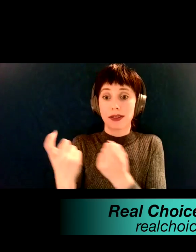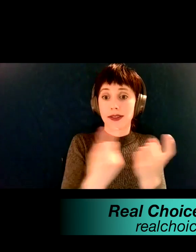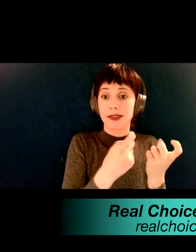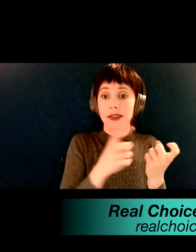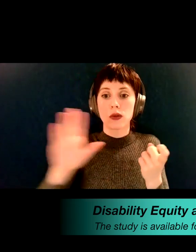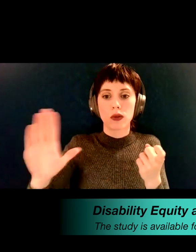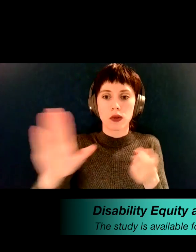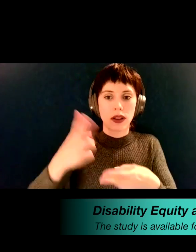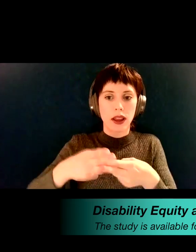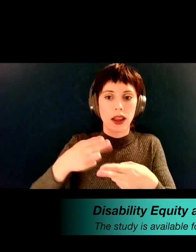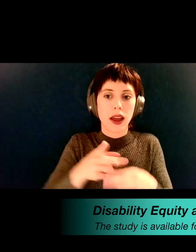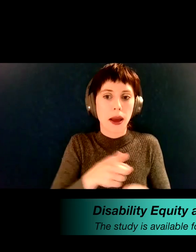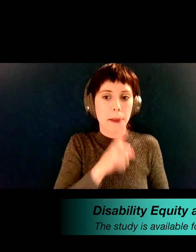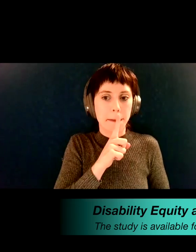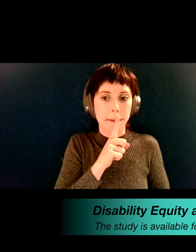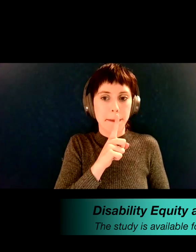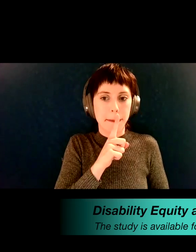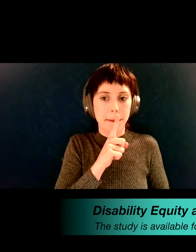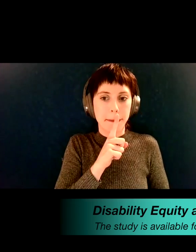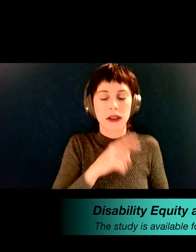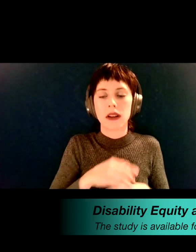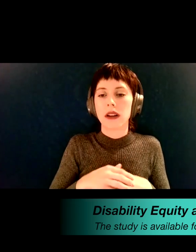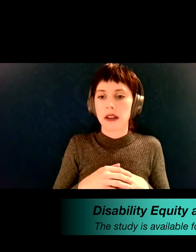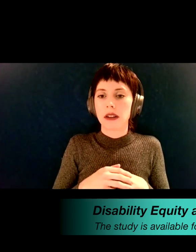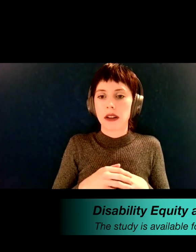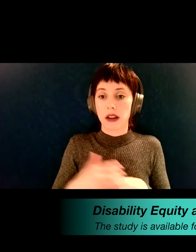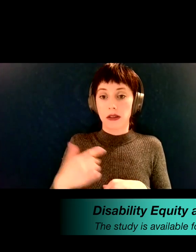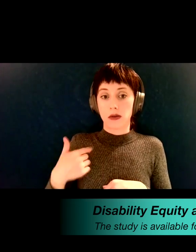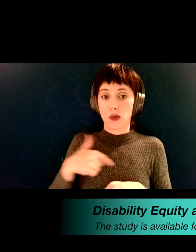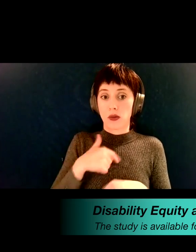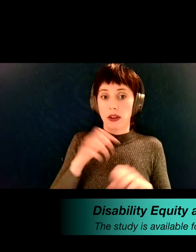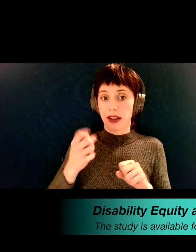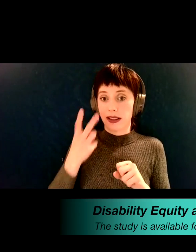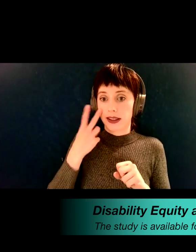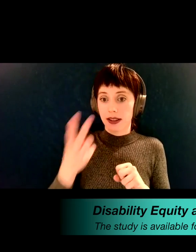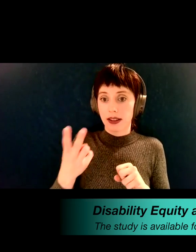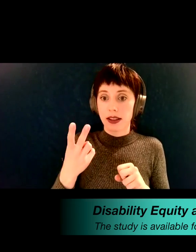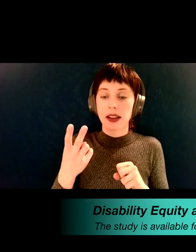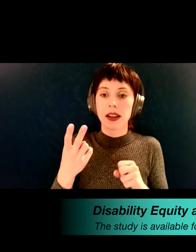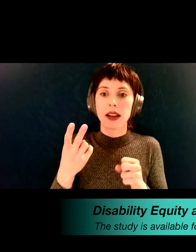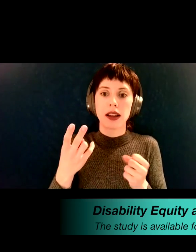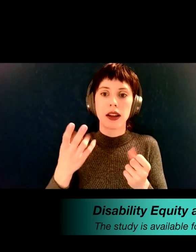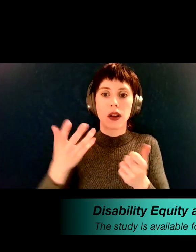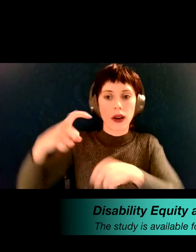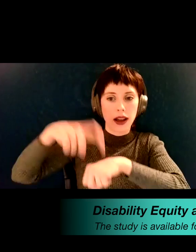Ellen said, we're able to see, like, how many people are taking the survey during different times of the day.